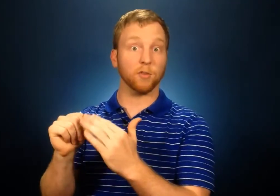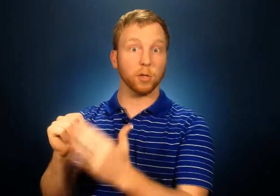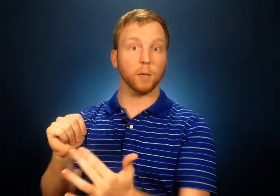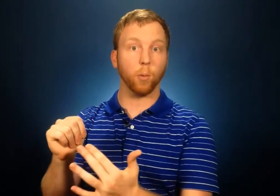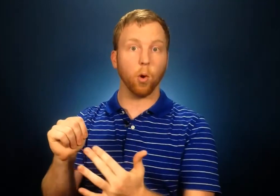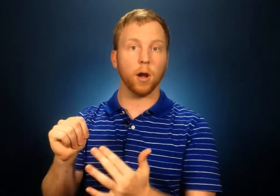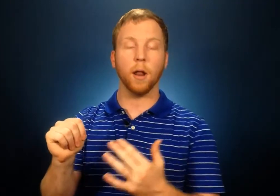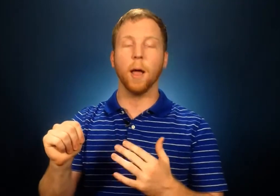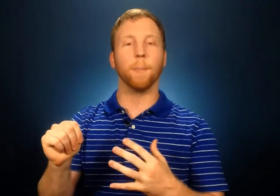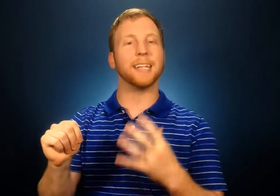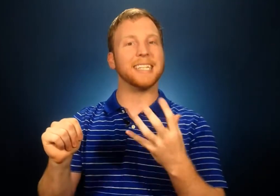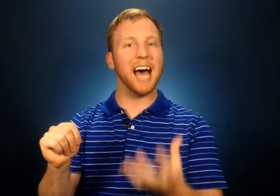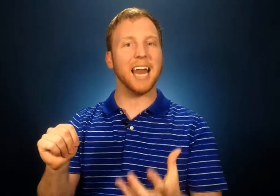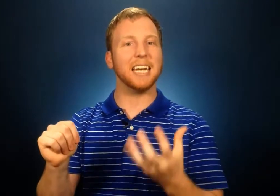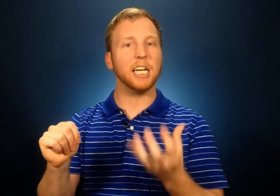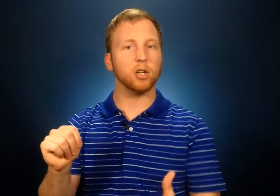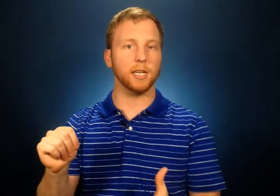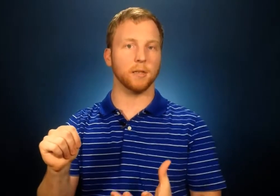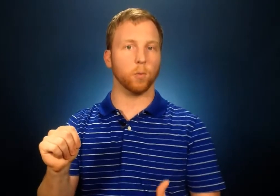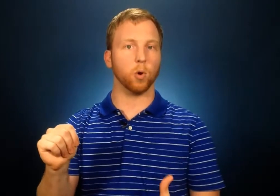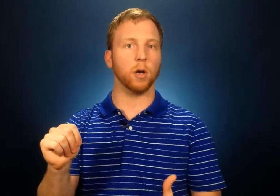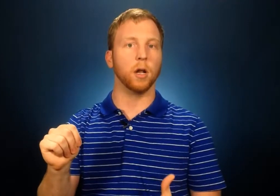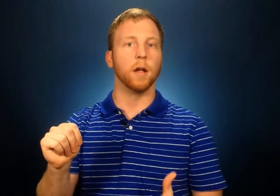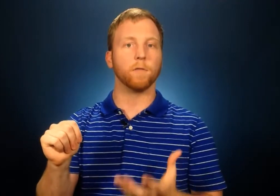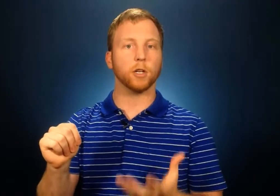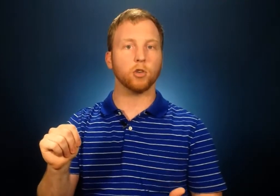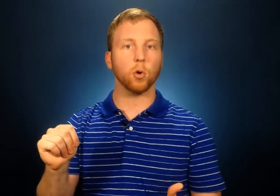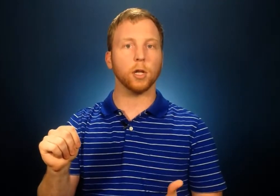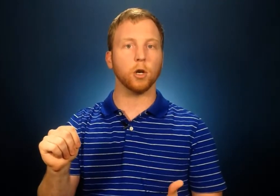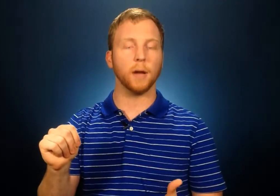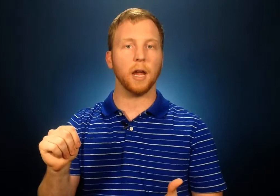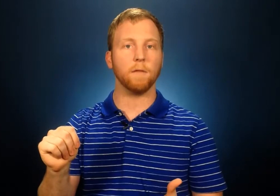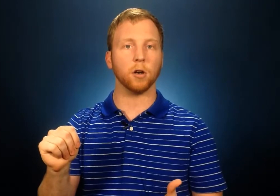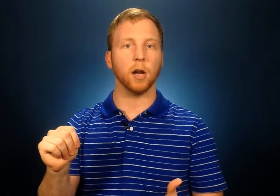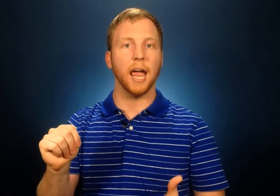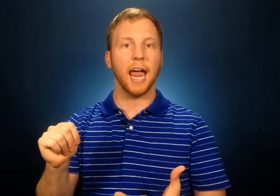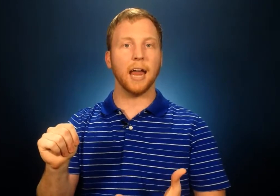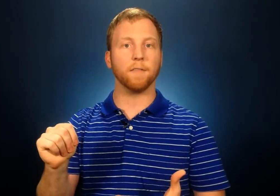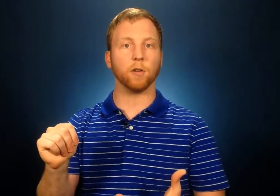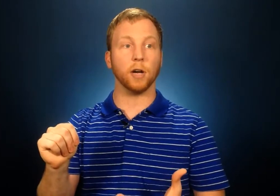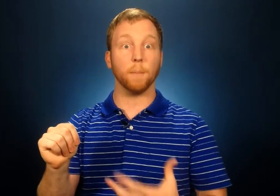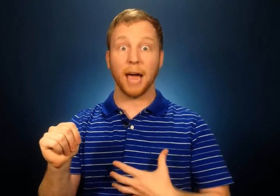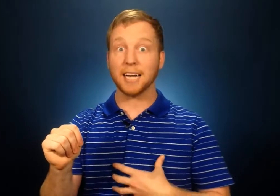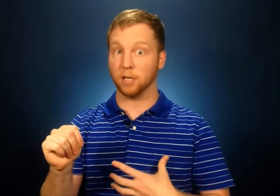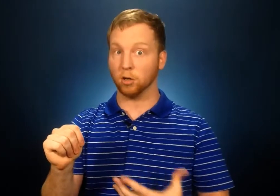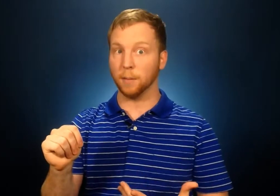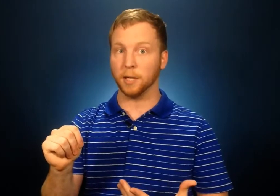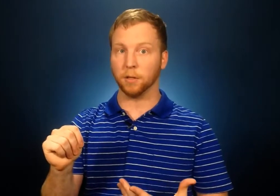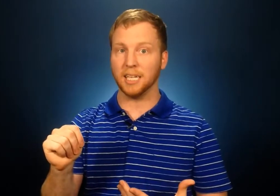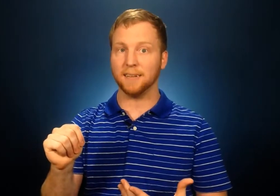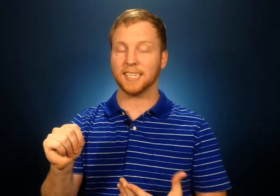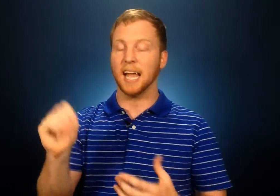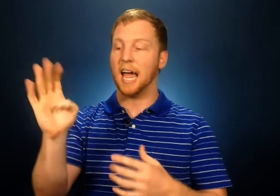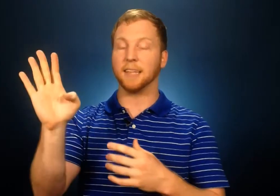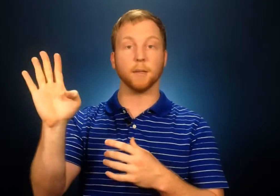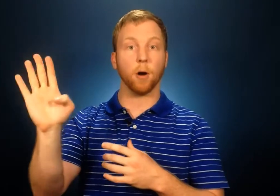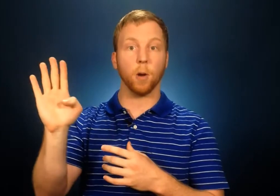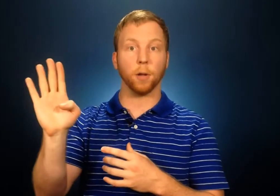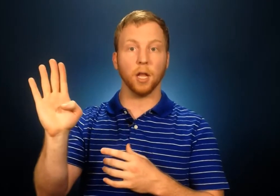is really important but it's not nearly as important for controlling your behavior and for impacting your limiting beliefs as the part below